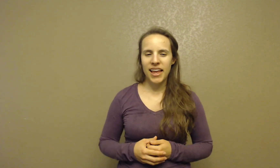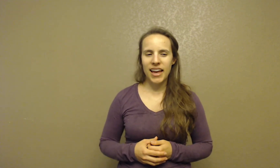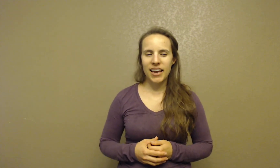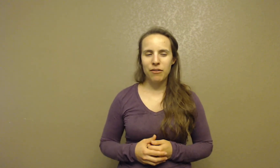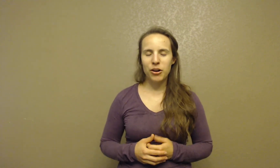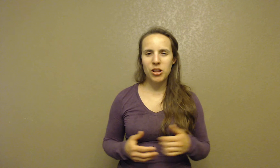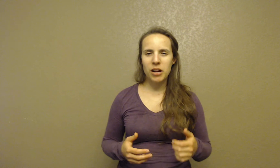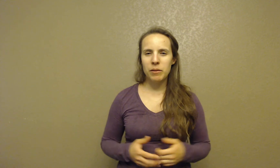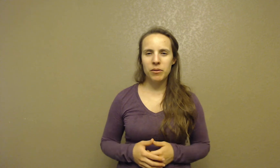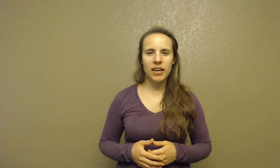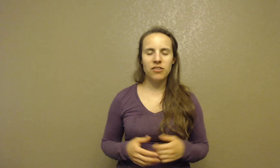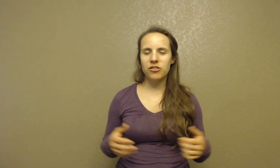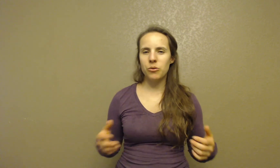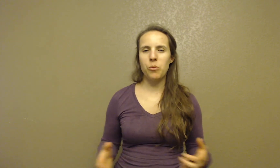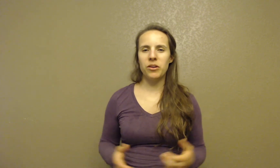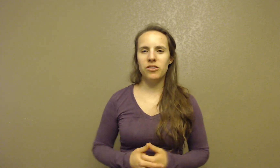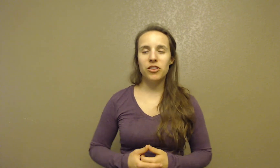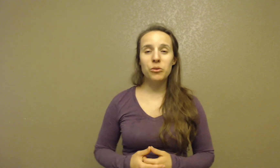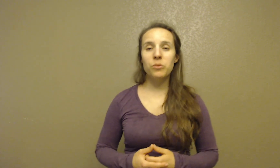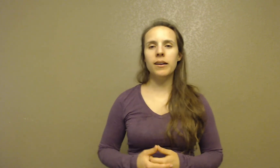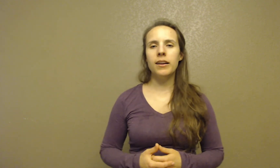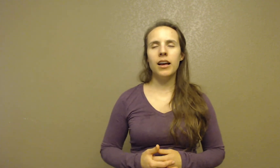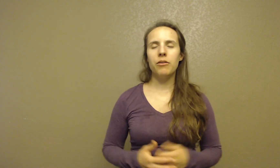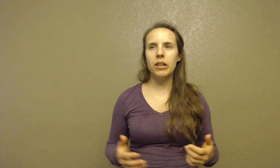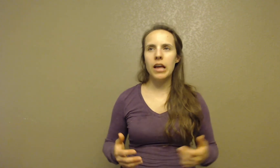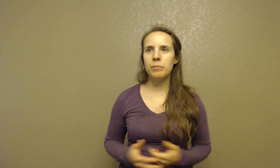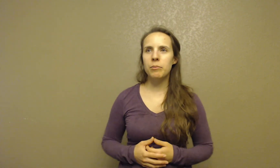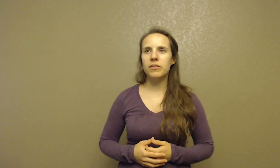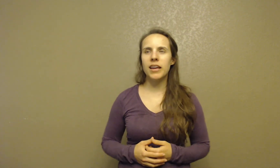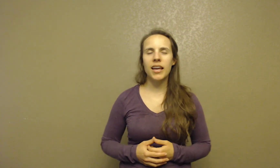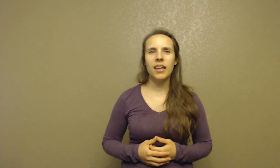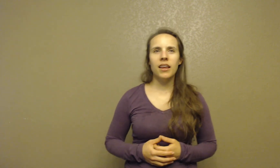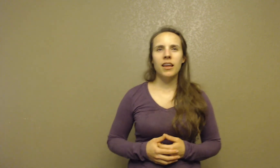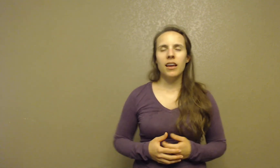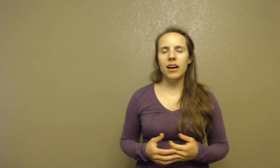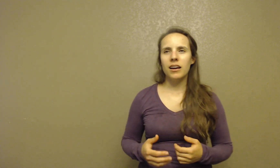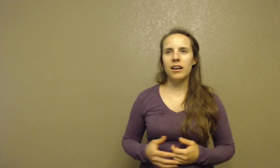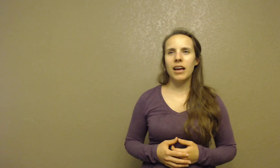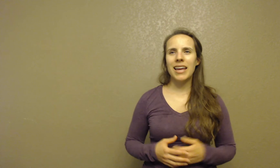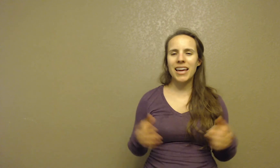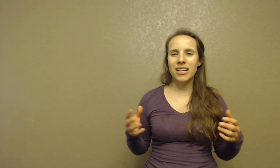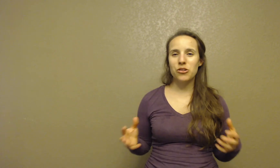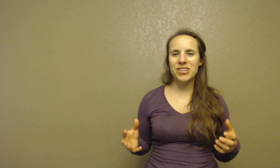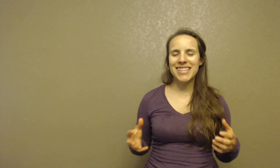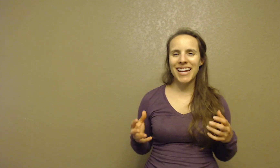And I've heard a lot of people say, I just don't know what to do. I've heard a lot of people say, I can't understand.